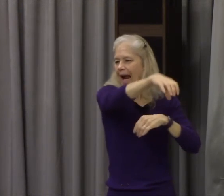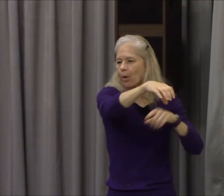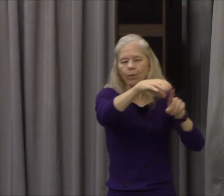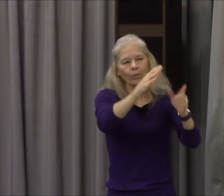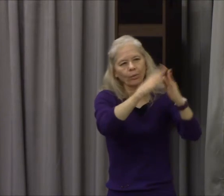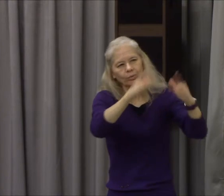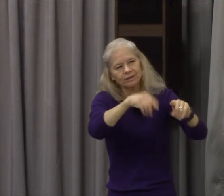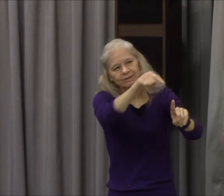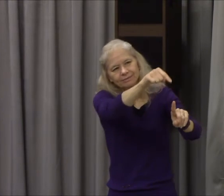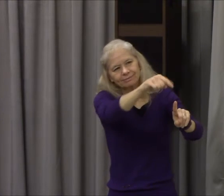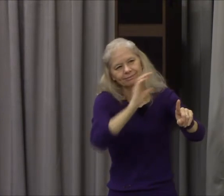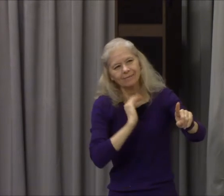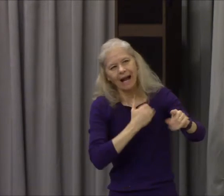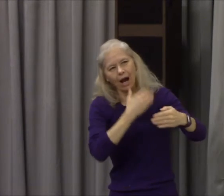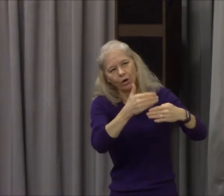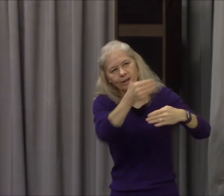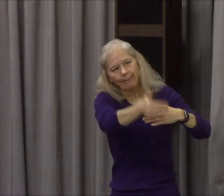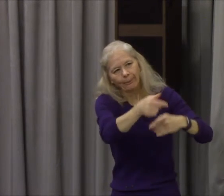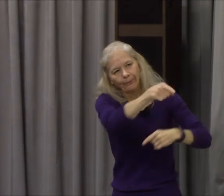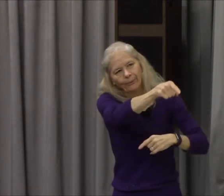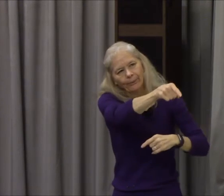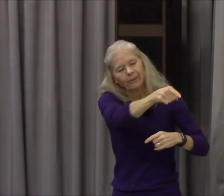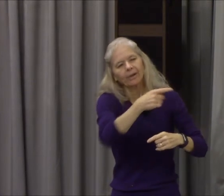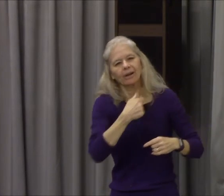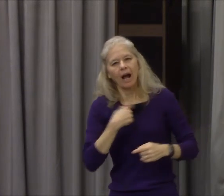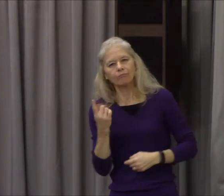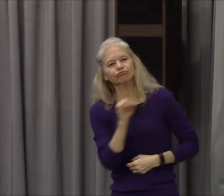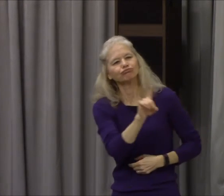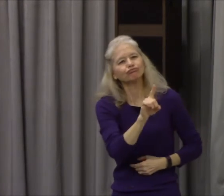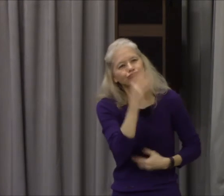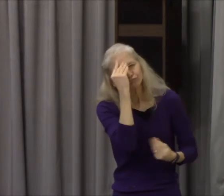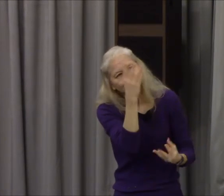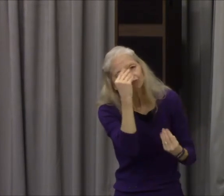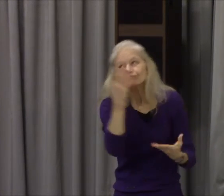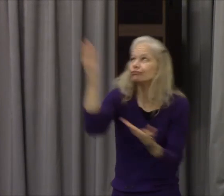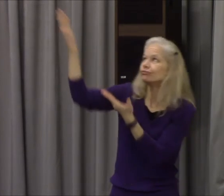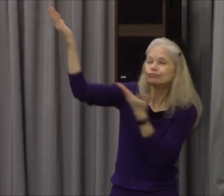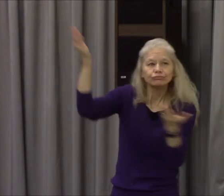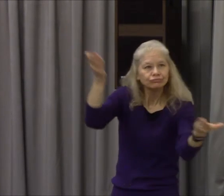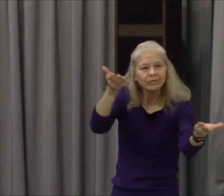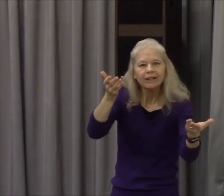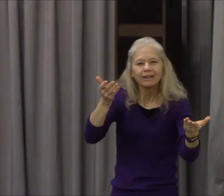and he makes a heart that mark on your heart by the way he made a mark on your heart didn't he he